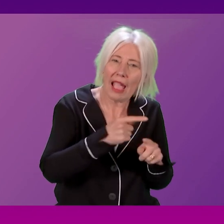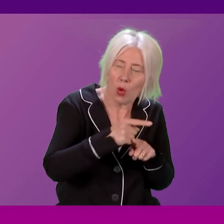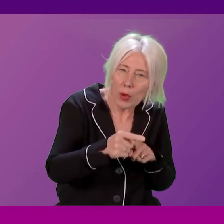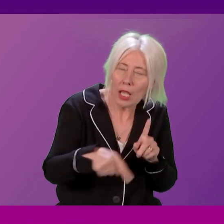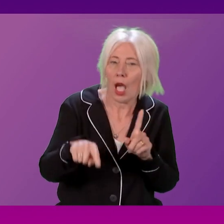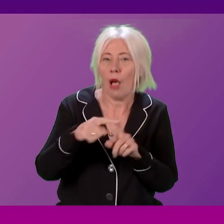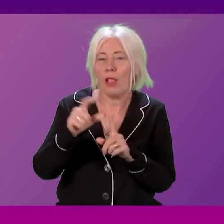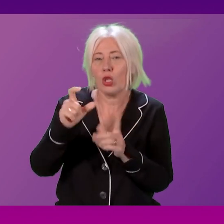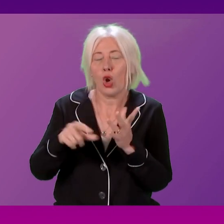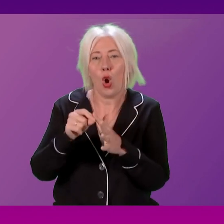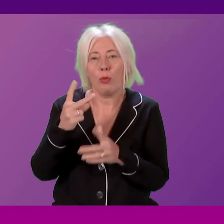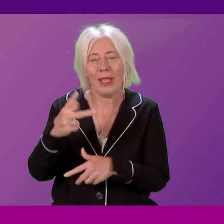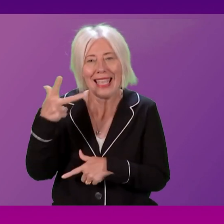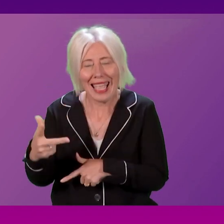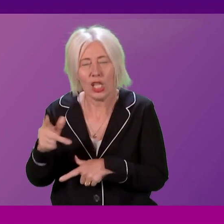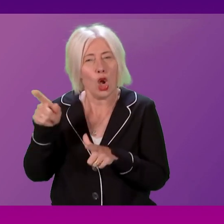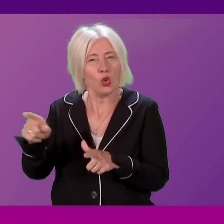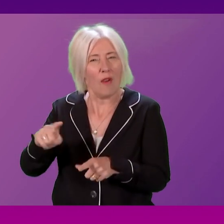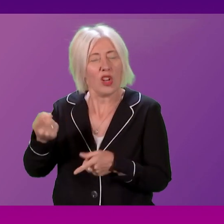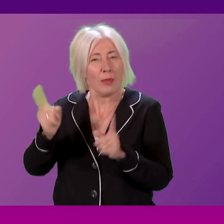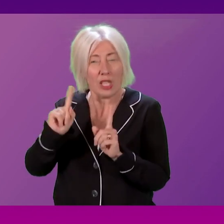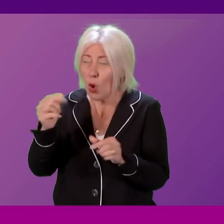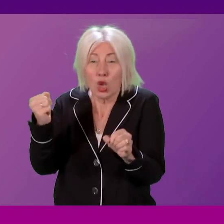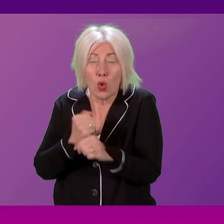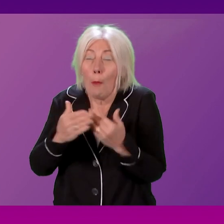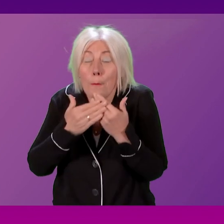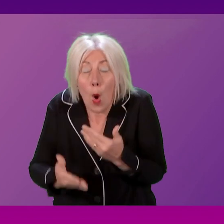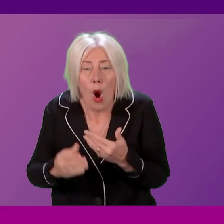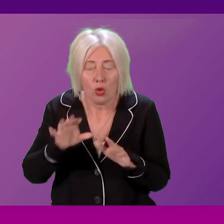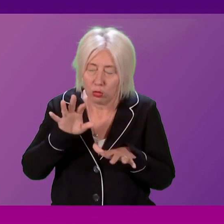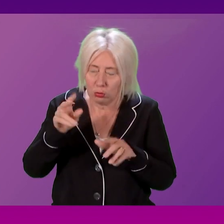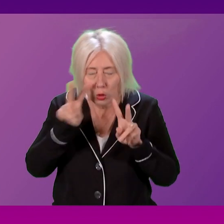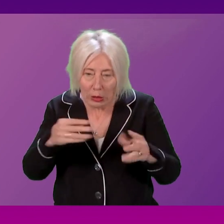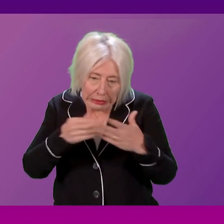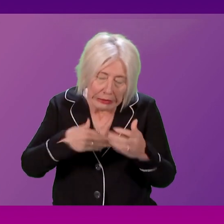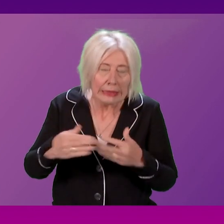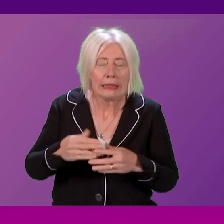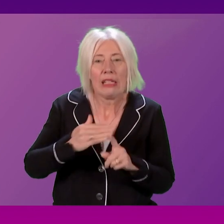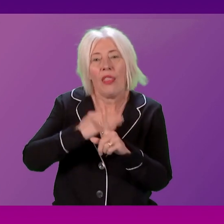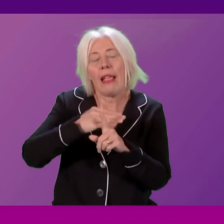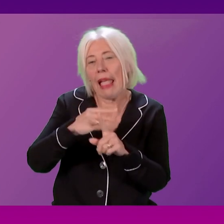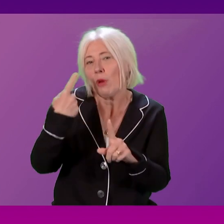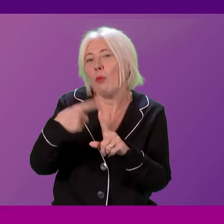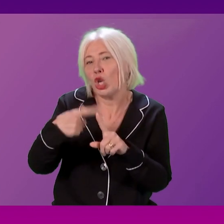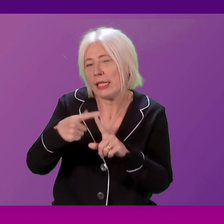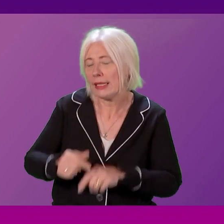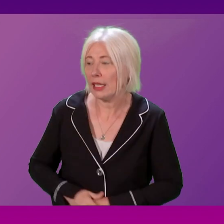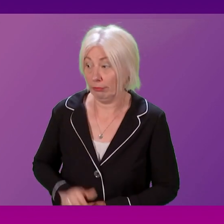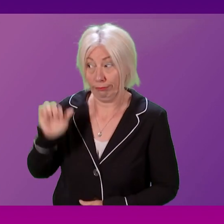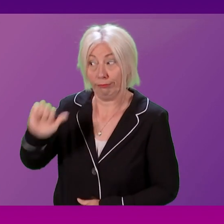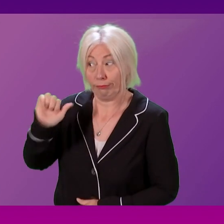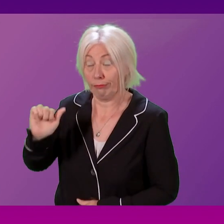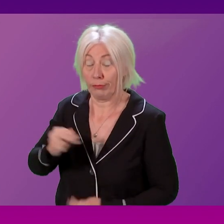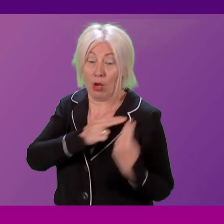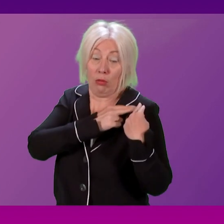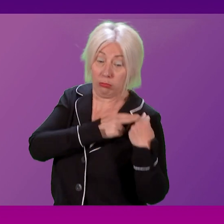the table to demonstrate Scotland's commitment to tackle this global emergency? First Minister. Well, Ross Greer is absolutely right. incumbent upon governments